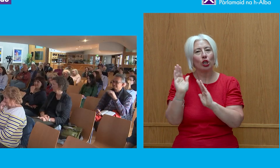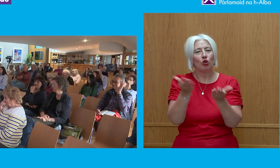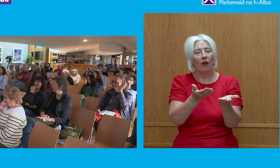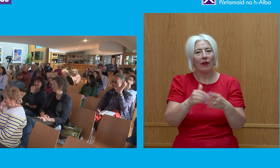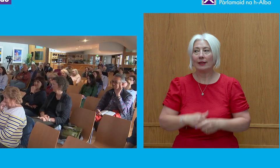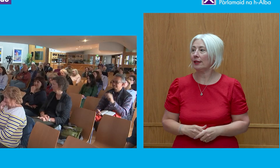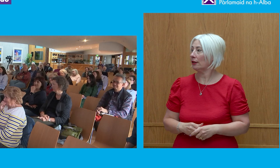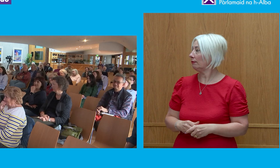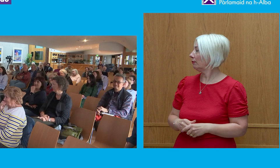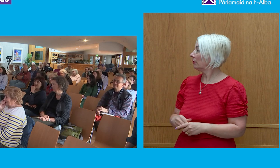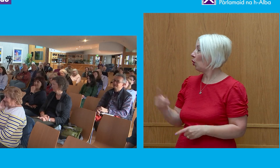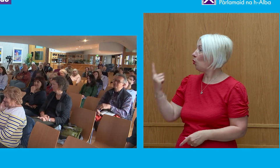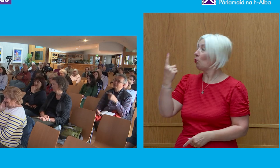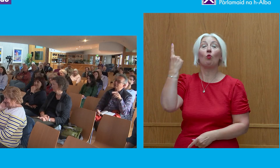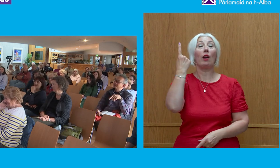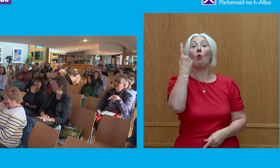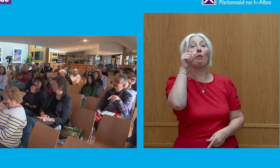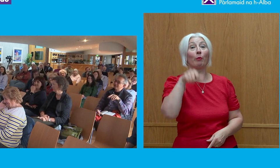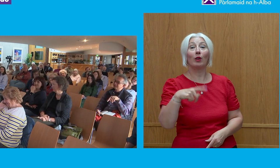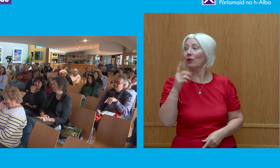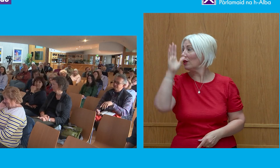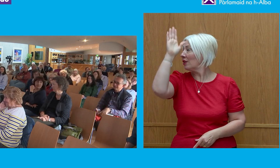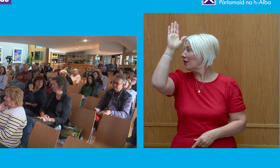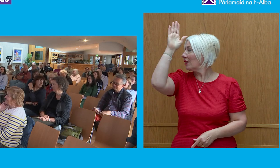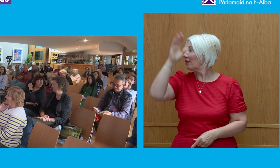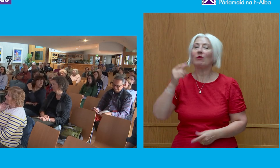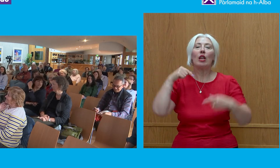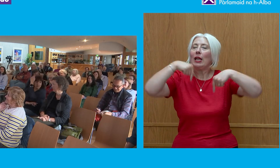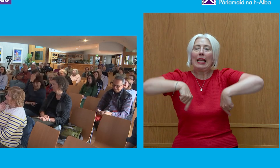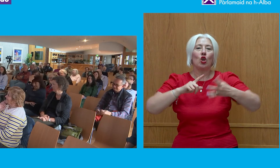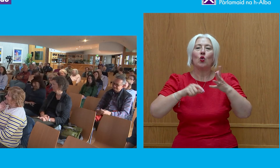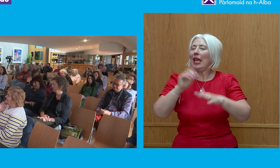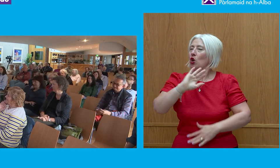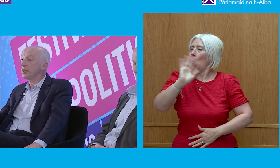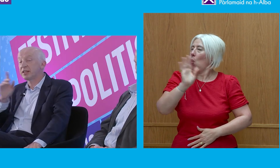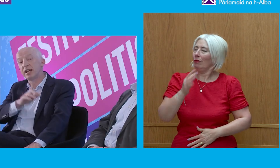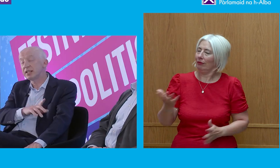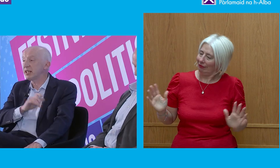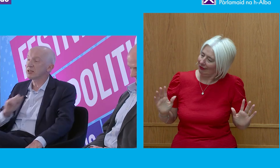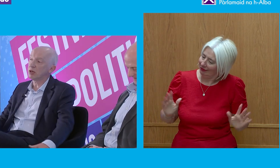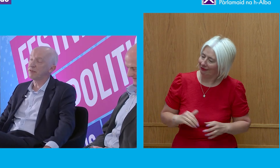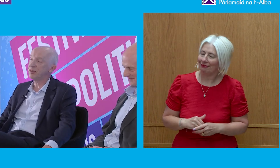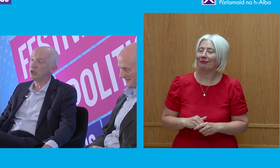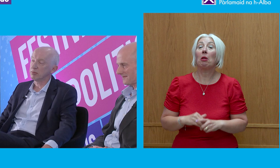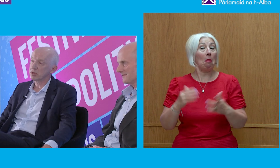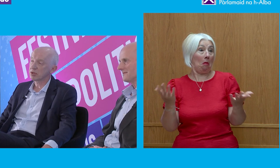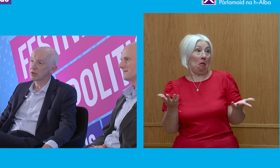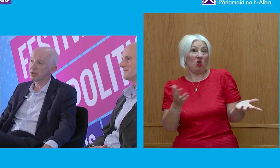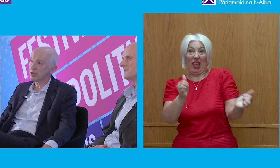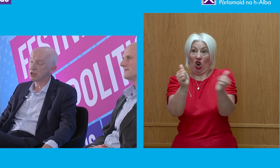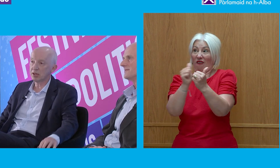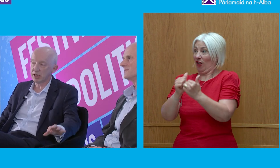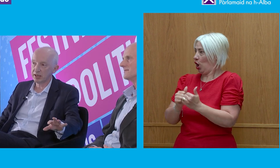Thank you. Precise. Oh, one person. One person. Thank you. Not in the UK. Not in the UK. Yes. Well, that, in a sense, confirms